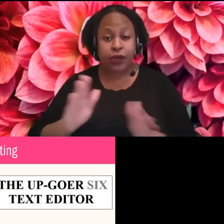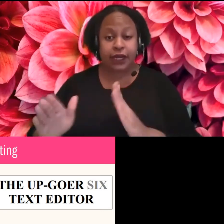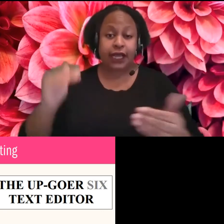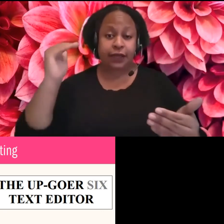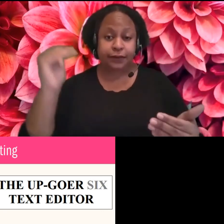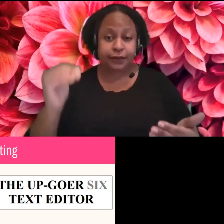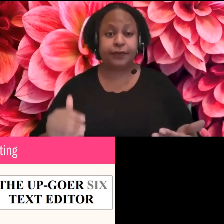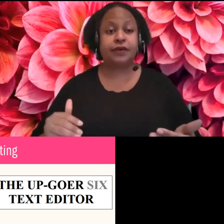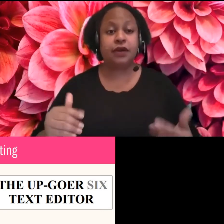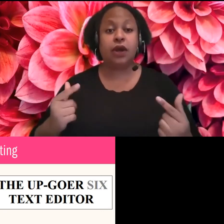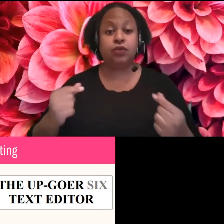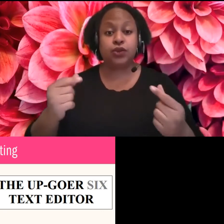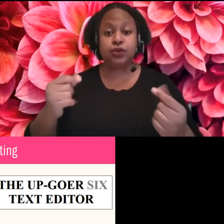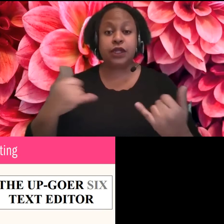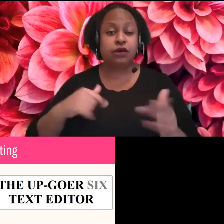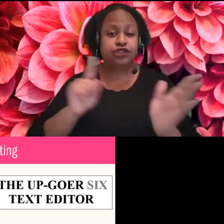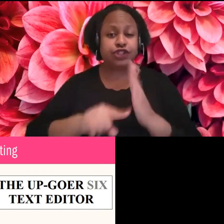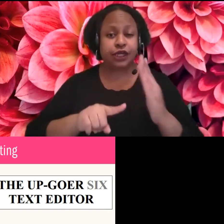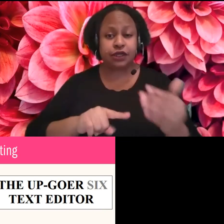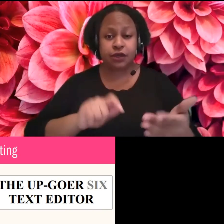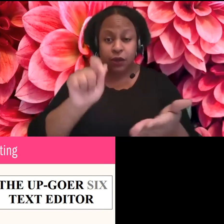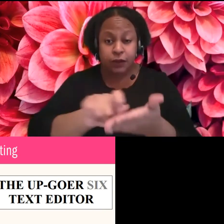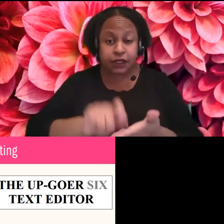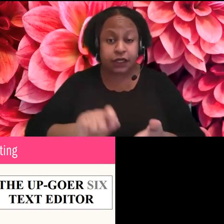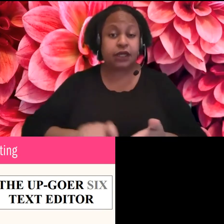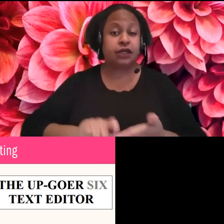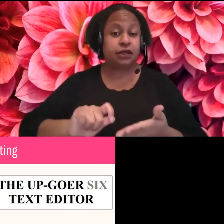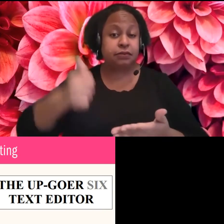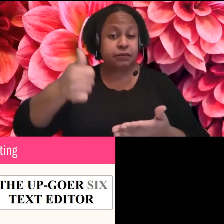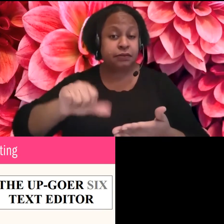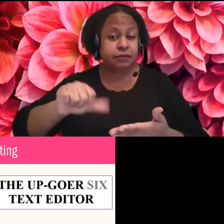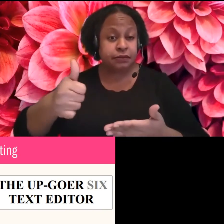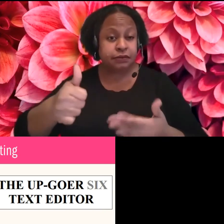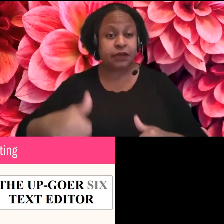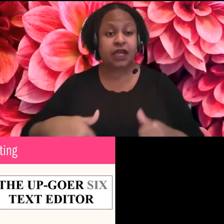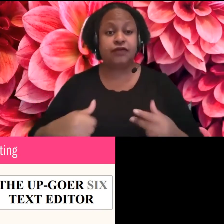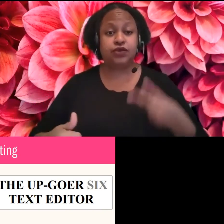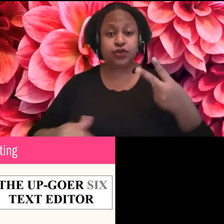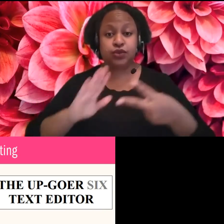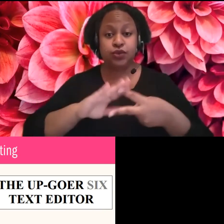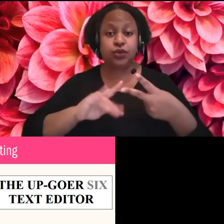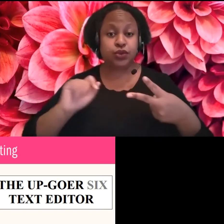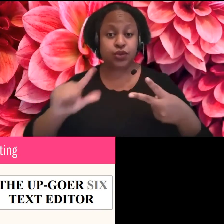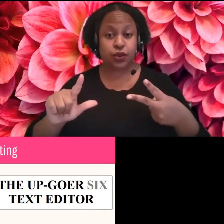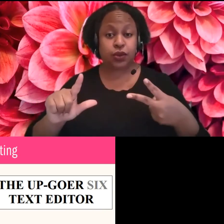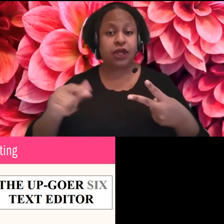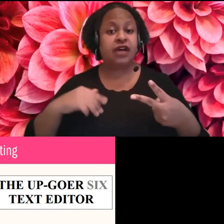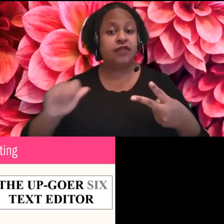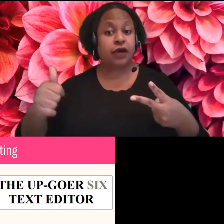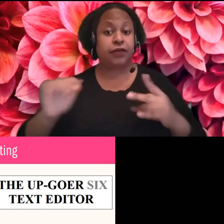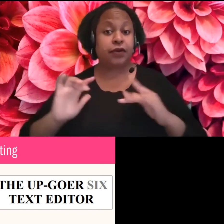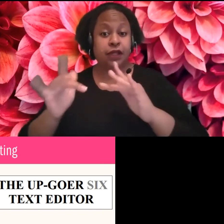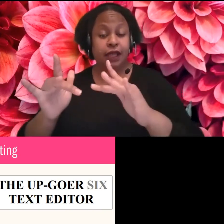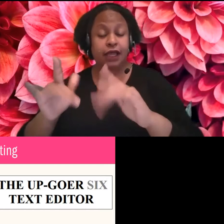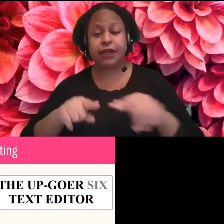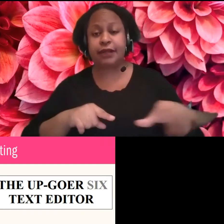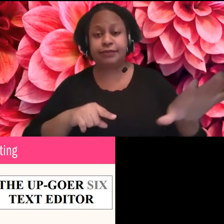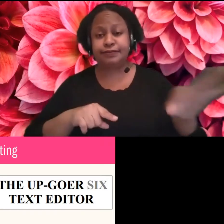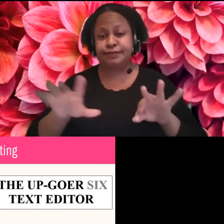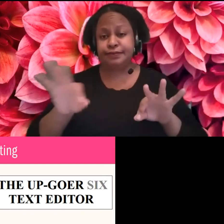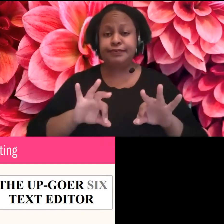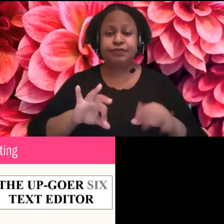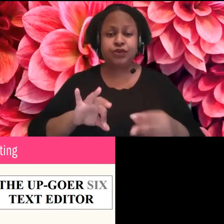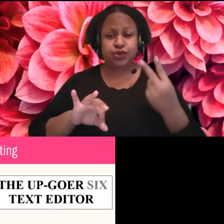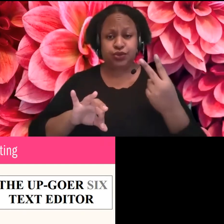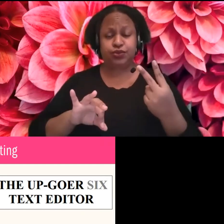so, uh, there are two tools, um, that you can use. There are more online. You can look them up. I just, I didn't want to clutter